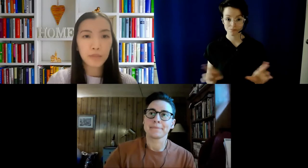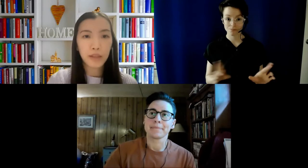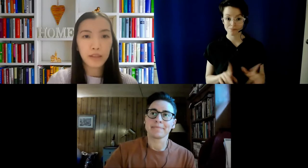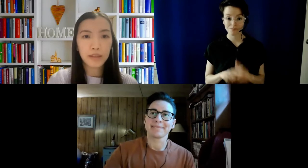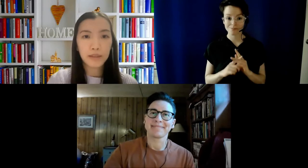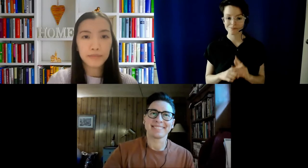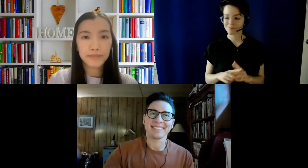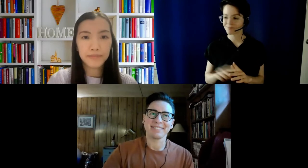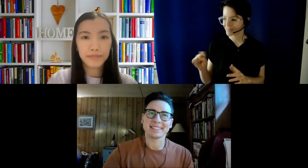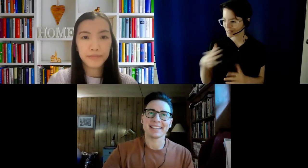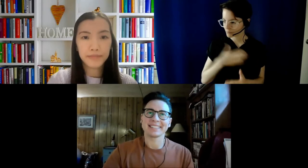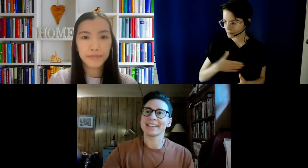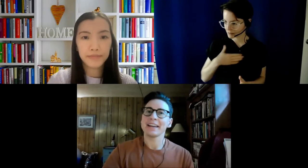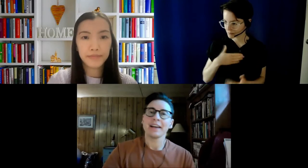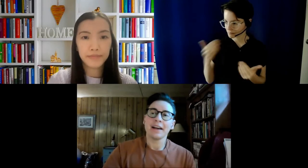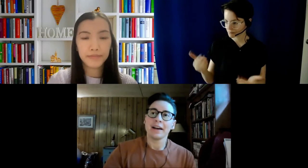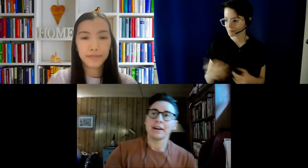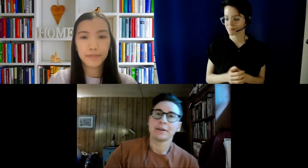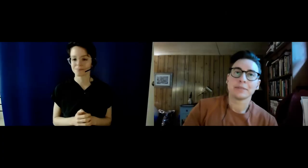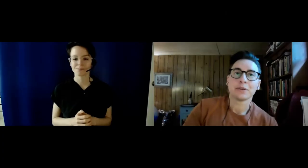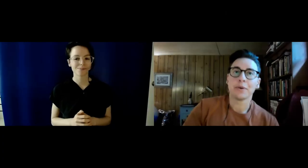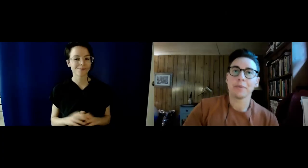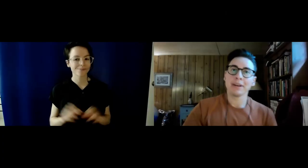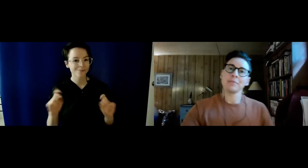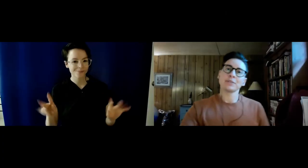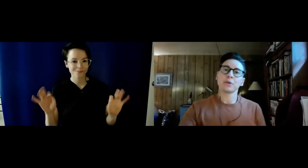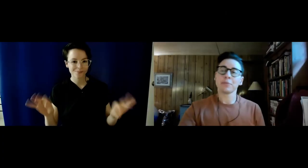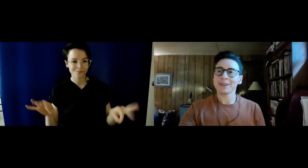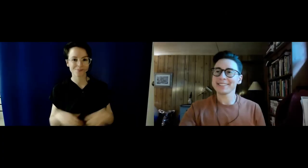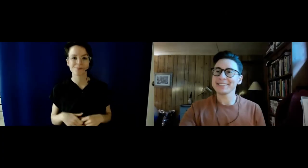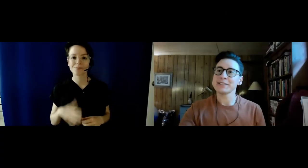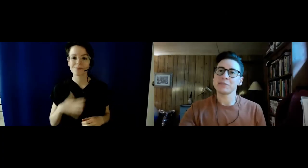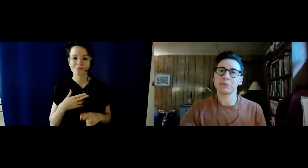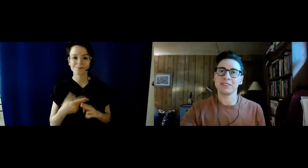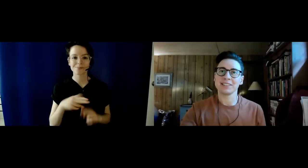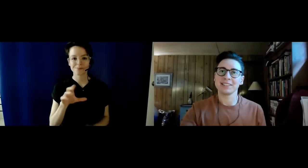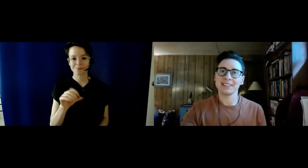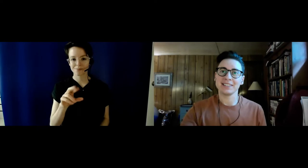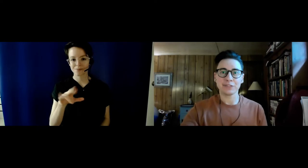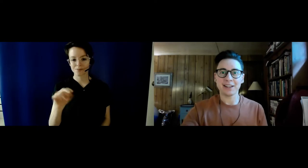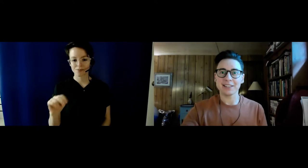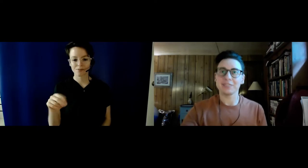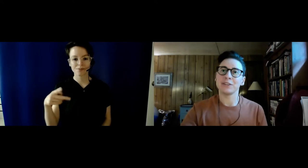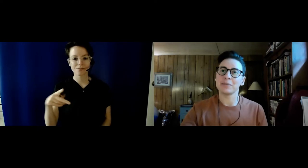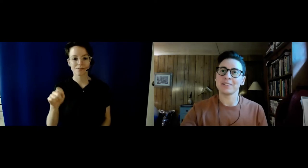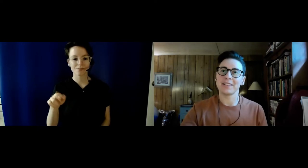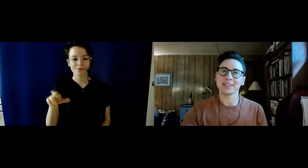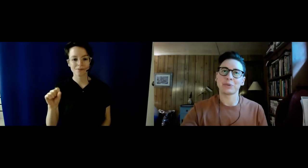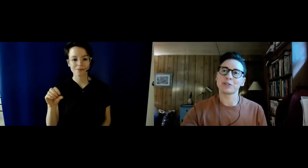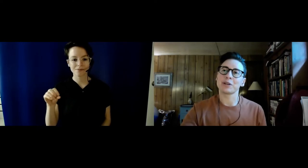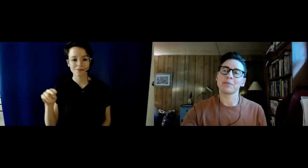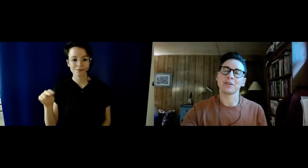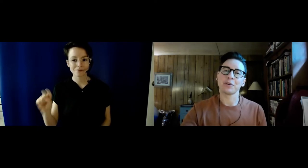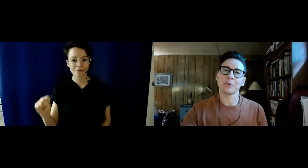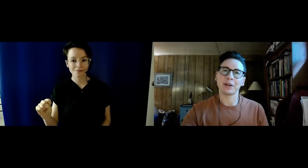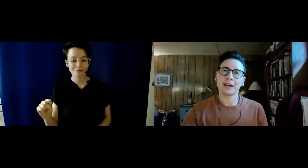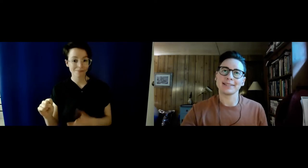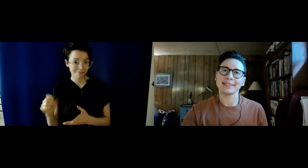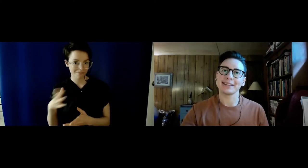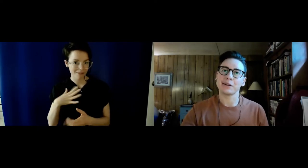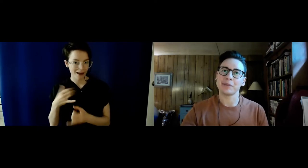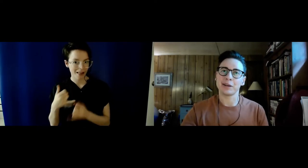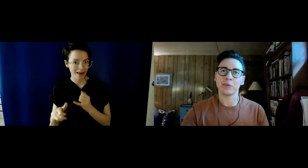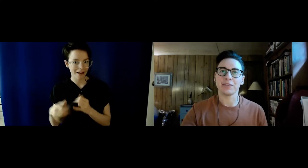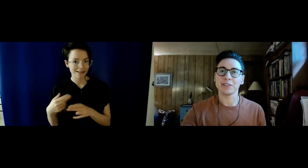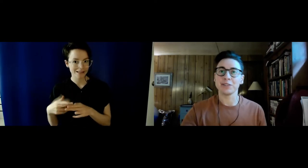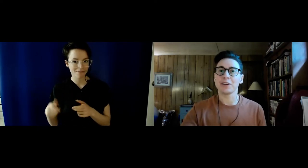Yes, please. Fantastic. So my name is Corin Parsons, previously DeFreitas if you came to the last workshop that our group organized.